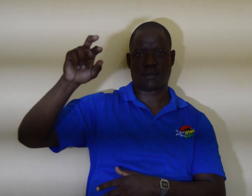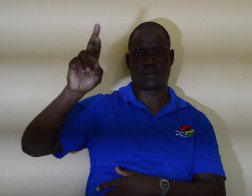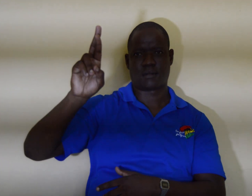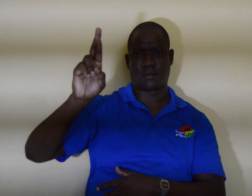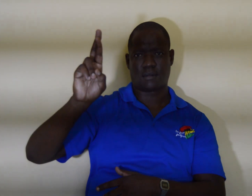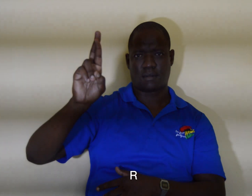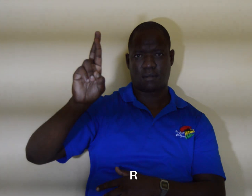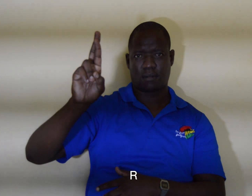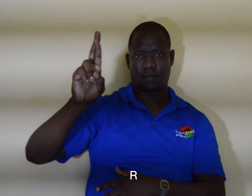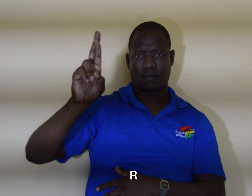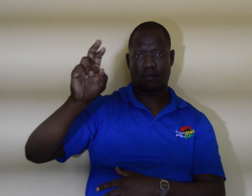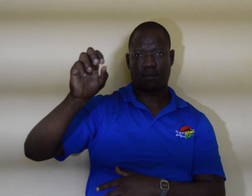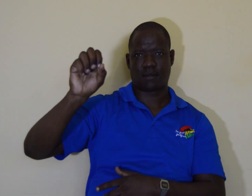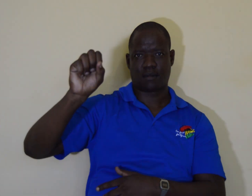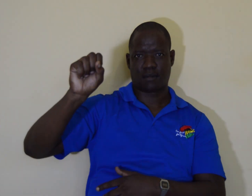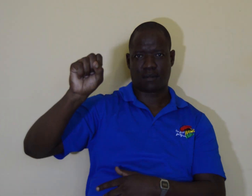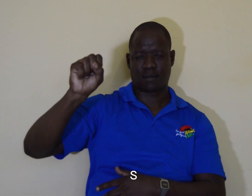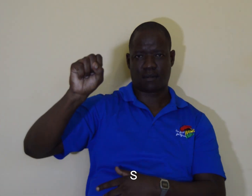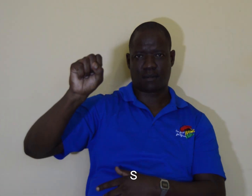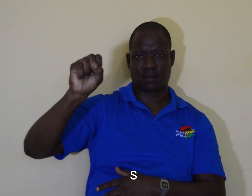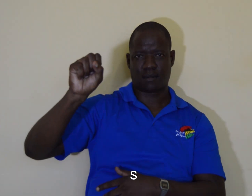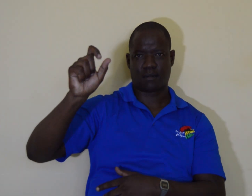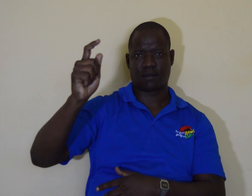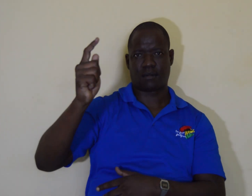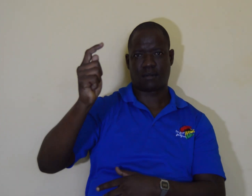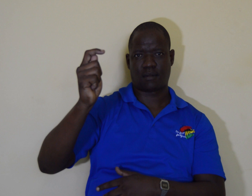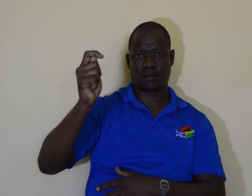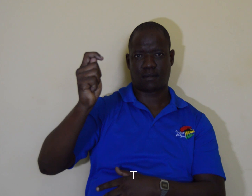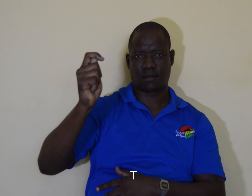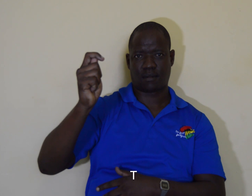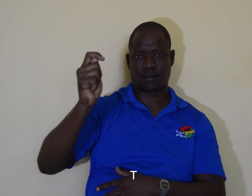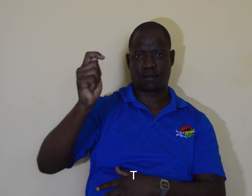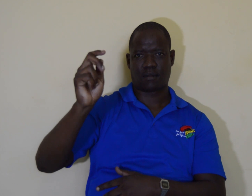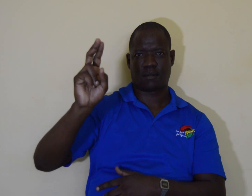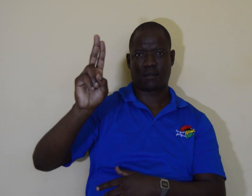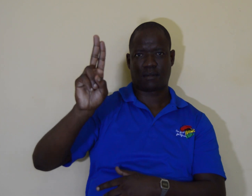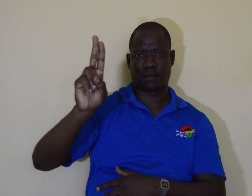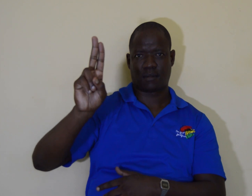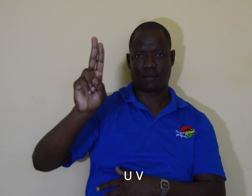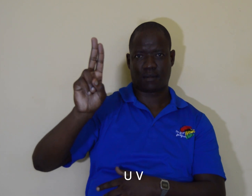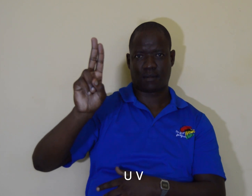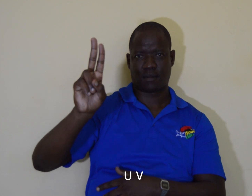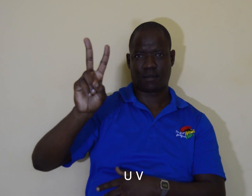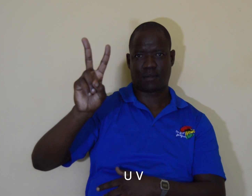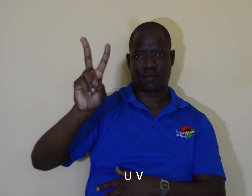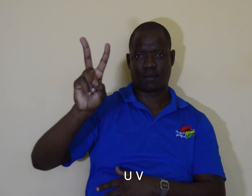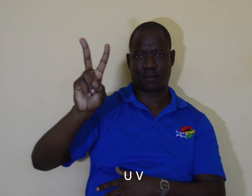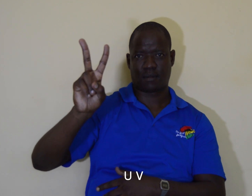R, S, T, U, V,